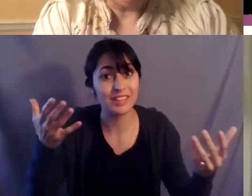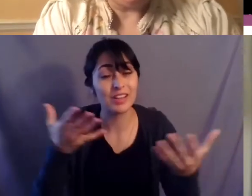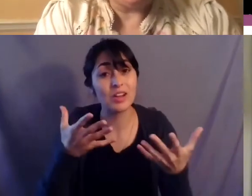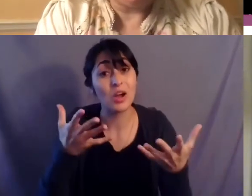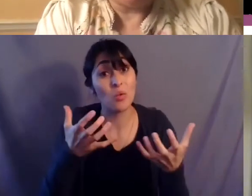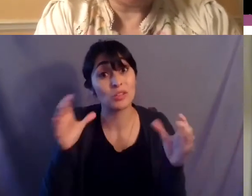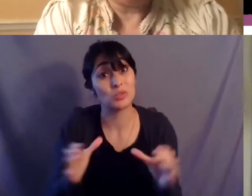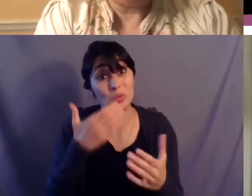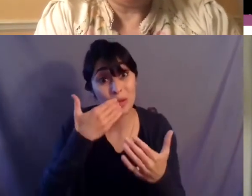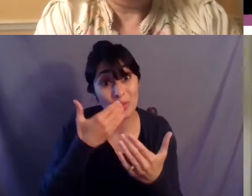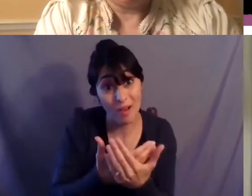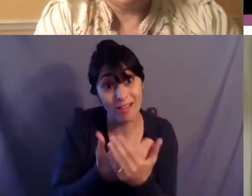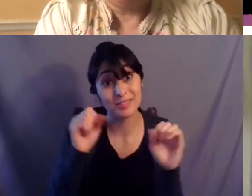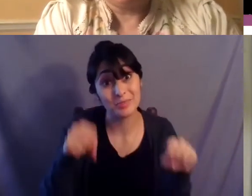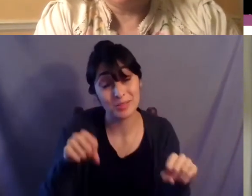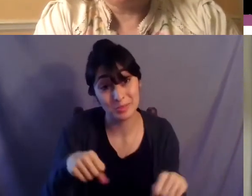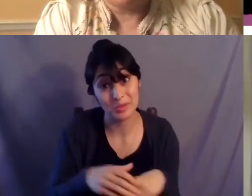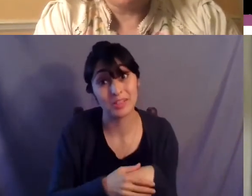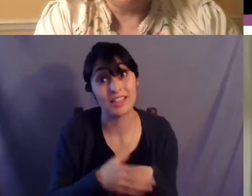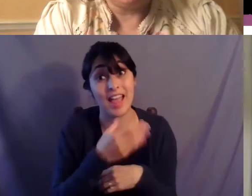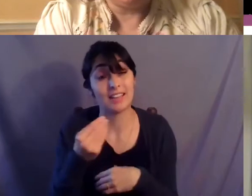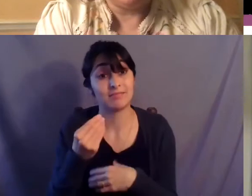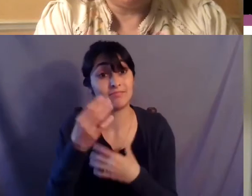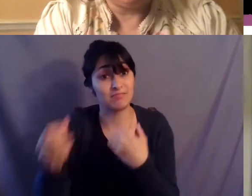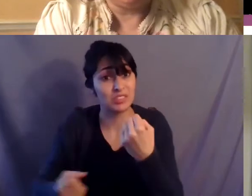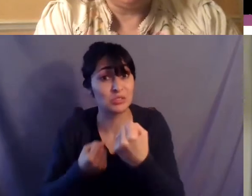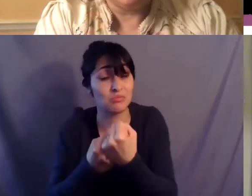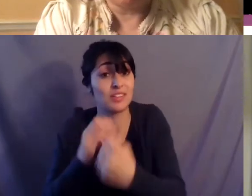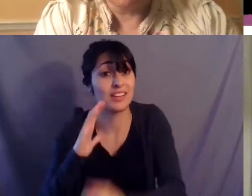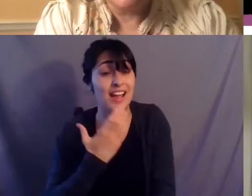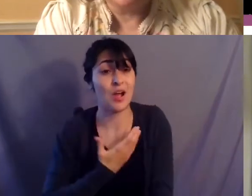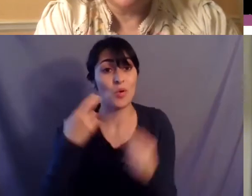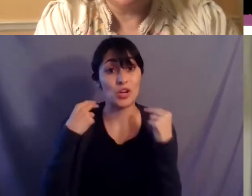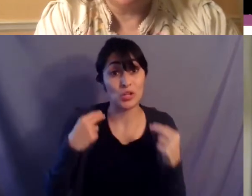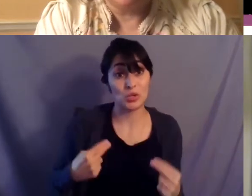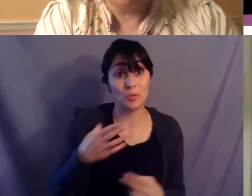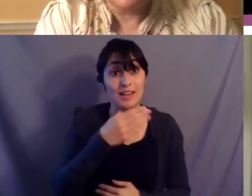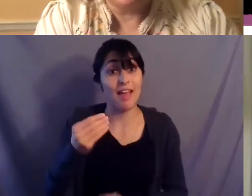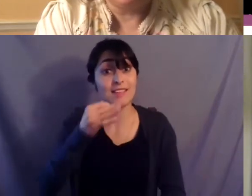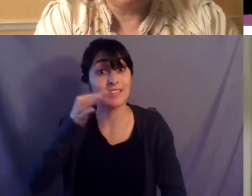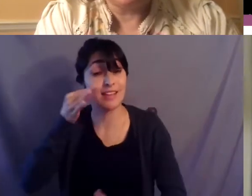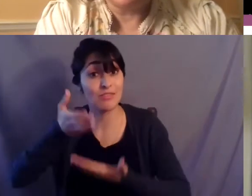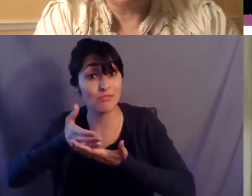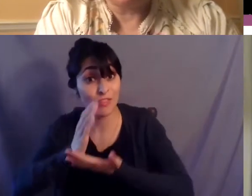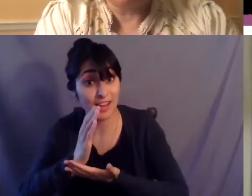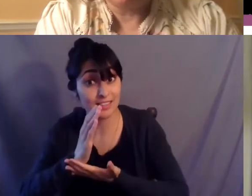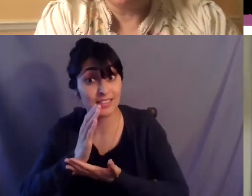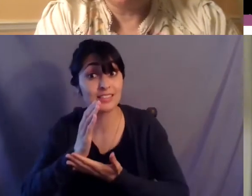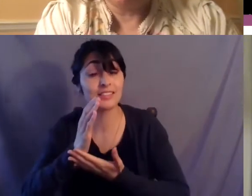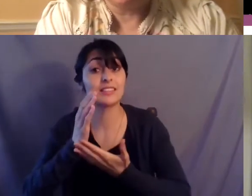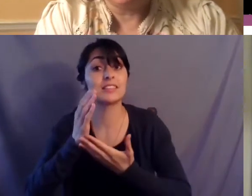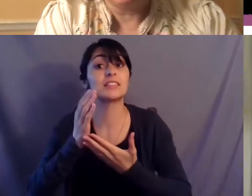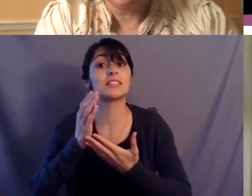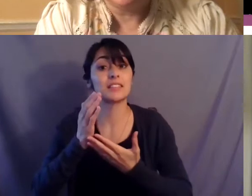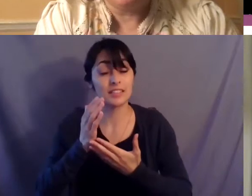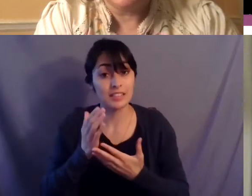and also um advocate for our human and native rights and um get into those spaces maybe where